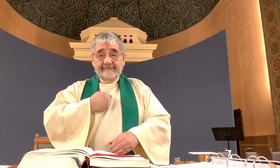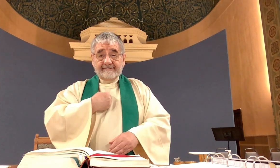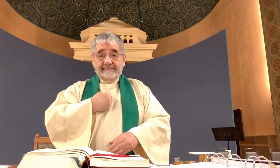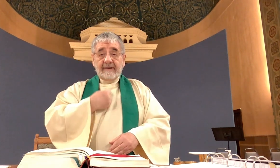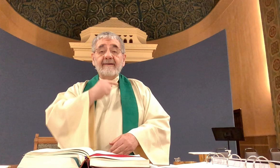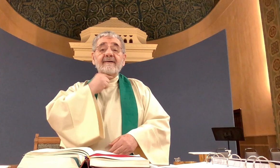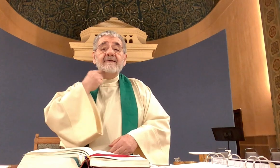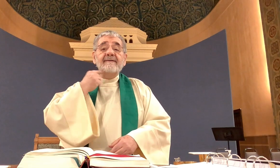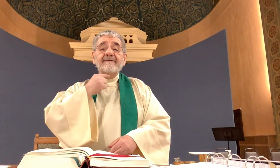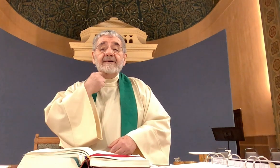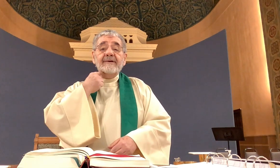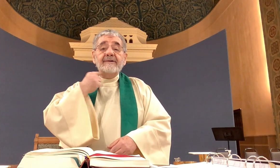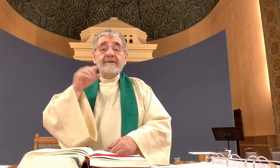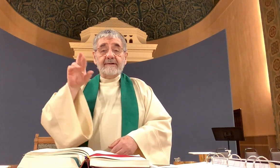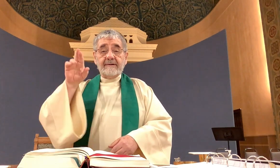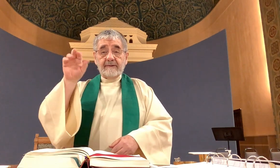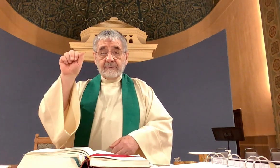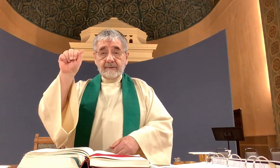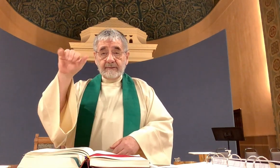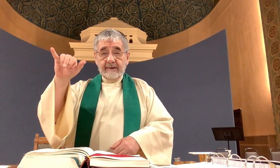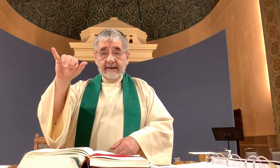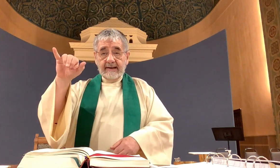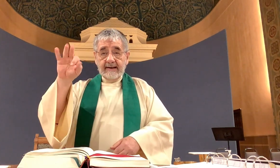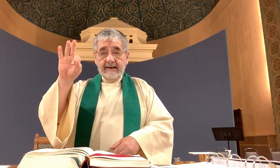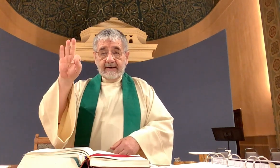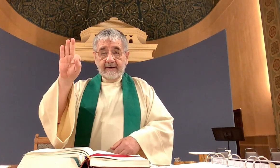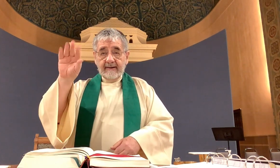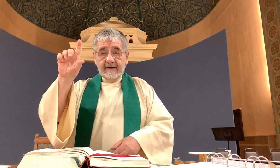New York. I am Father Ray Fleming.